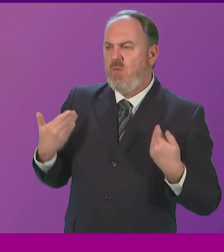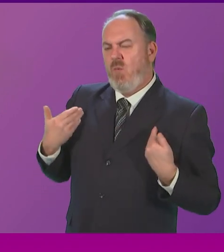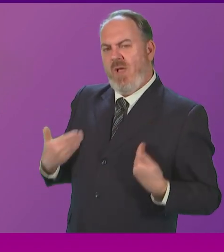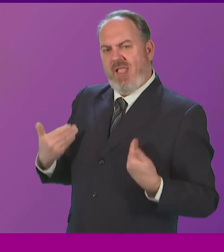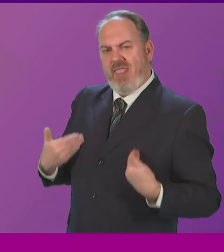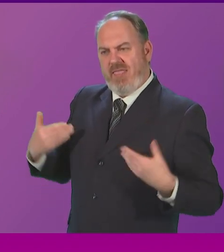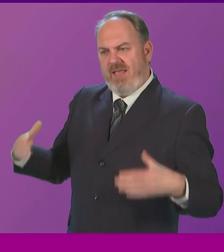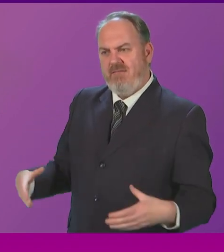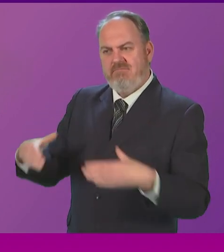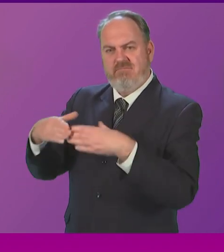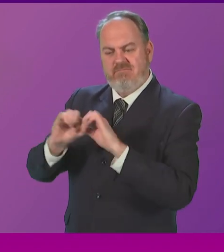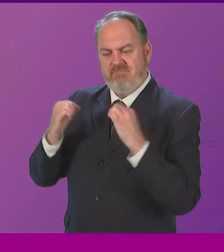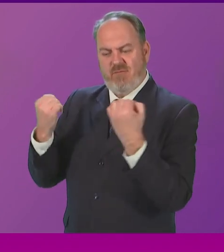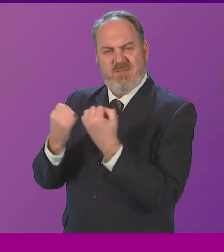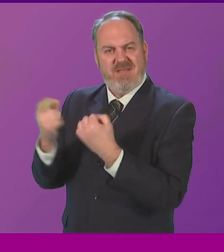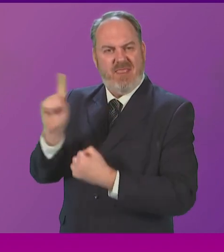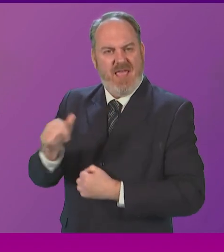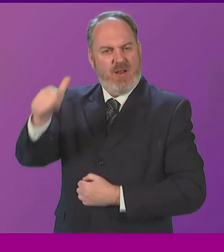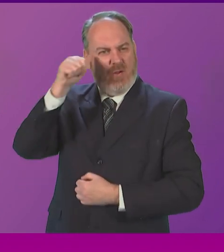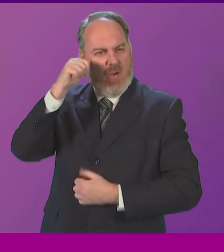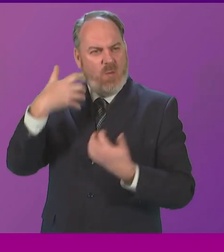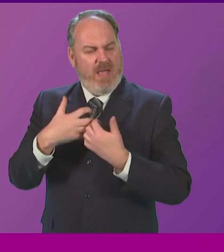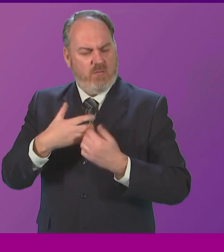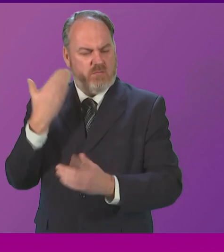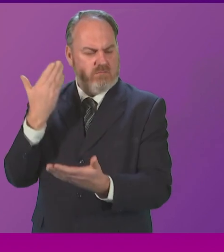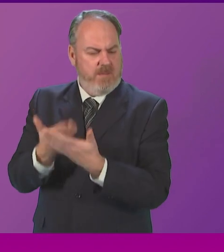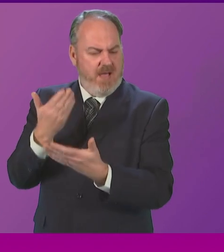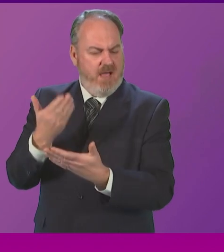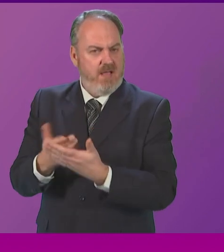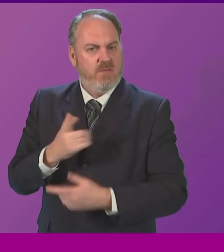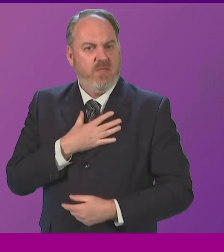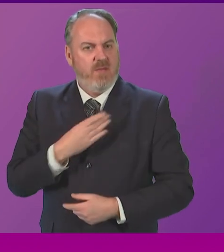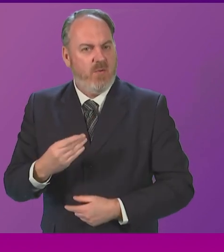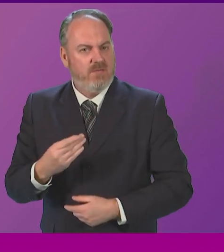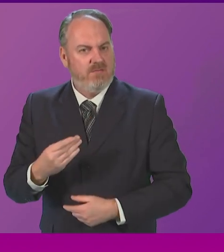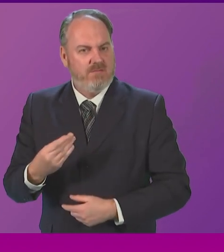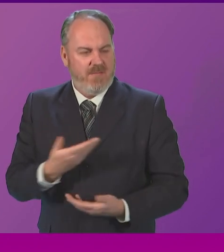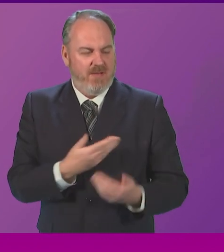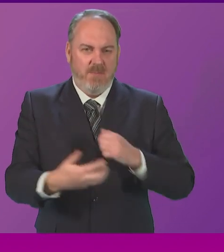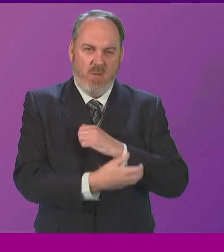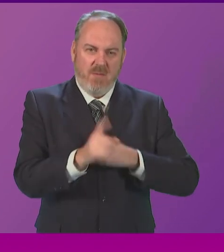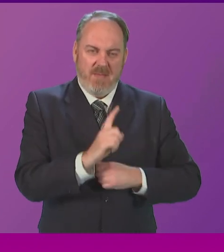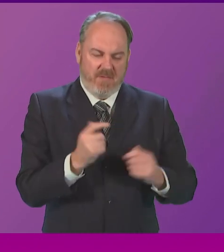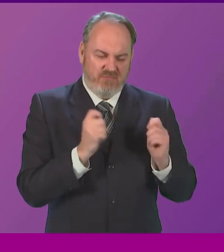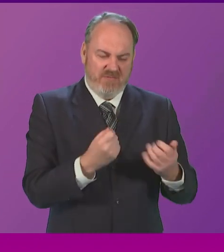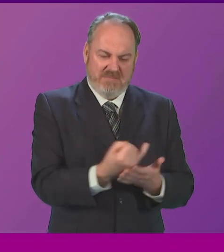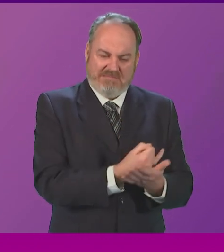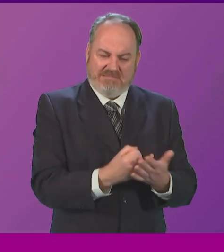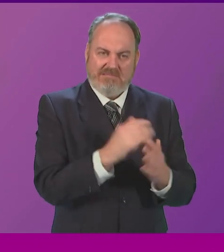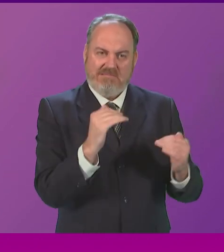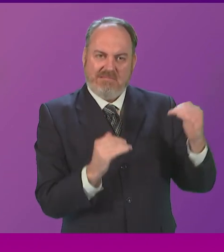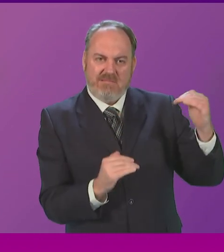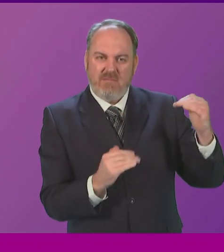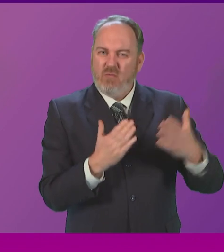background who are more able to advocate for themselves. So, undoubtedly we will be making sure